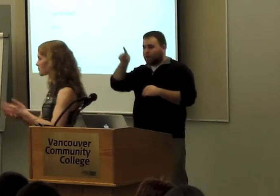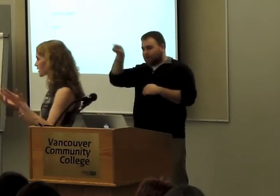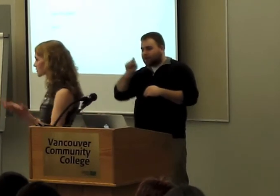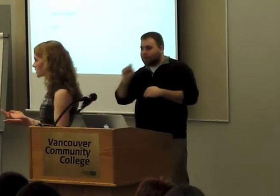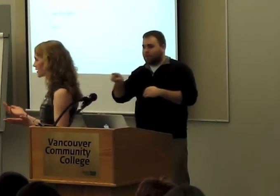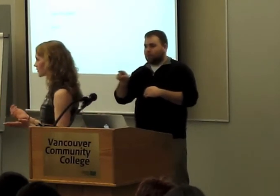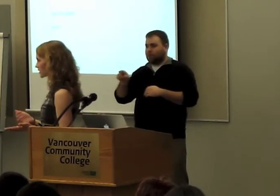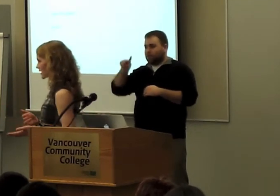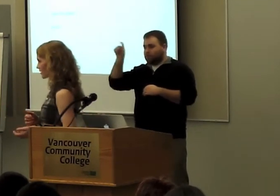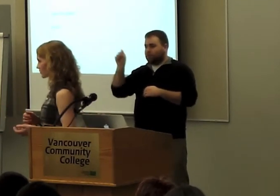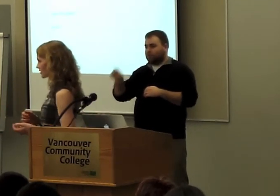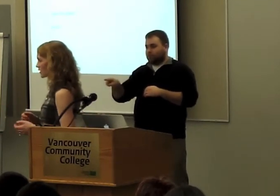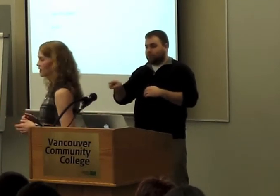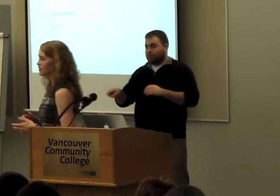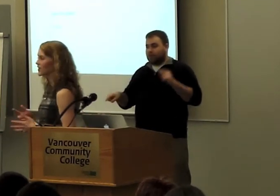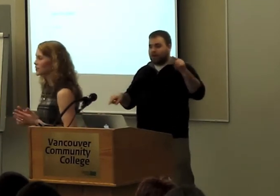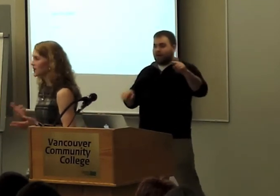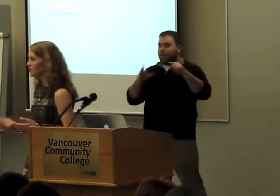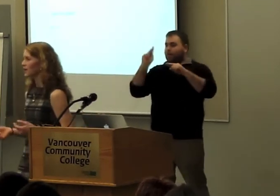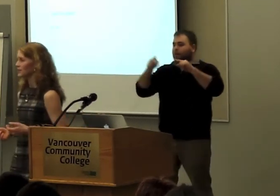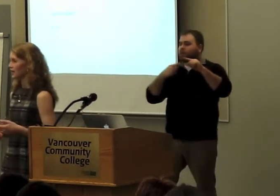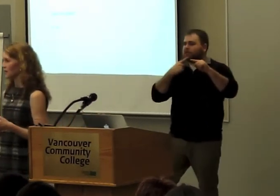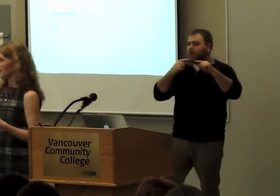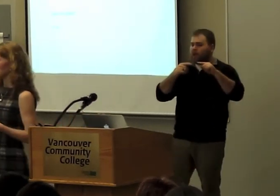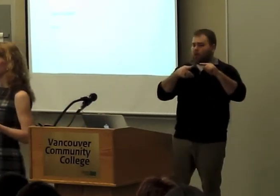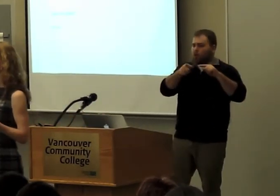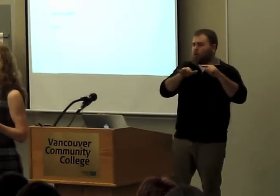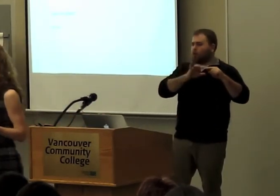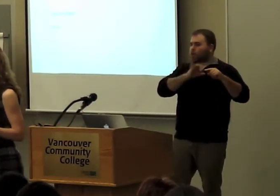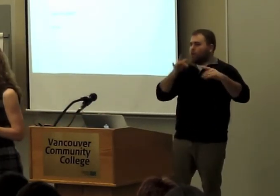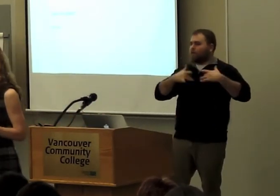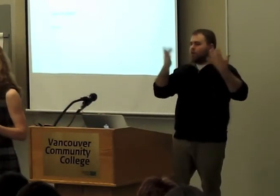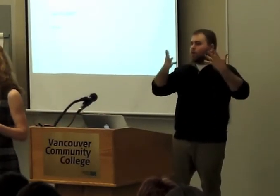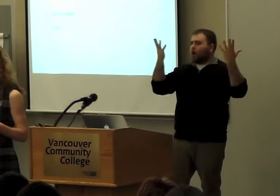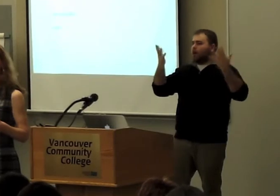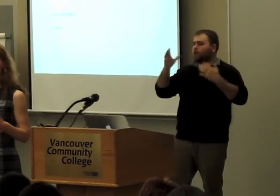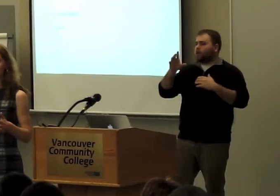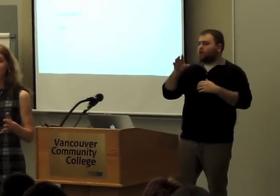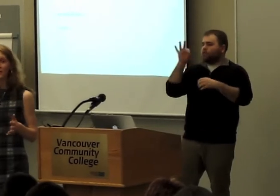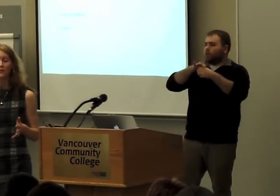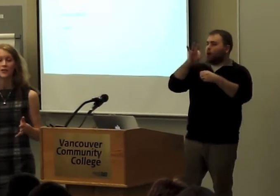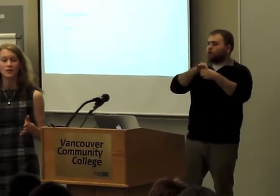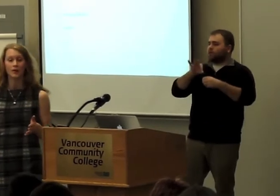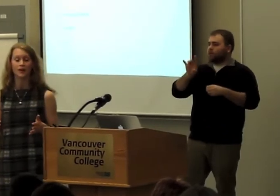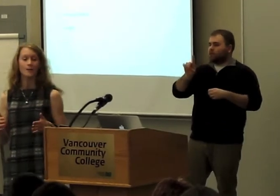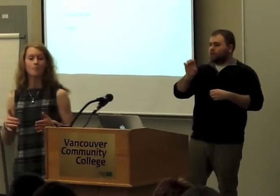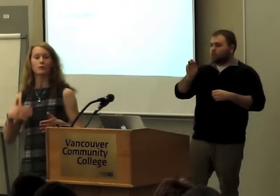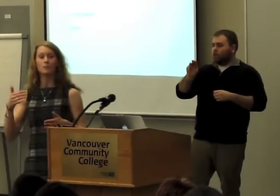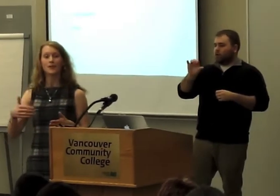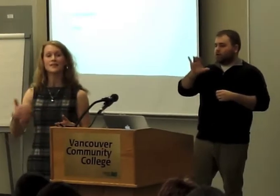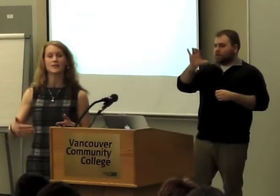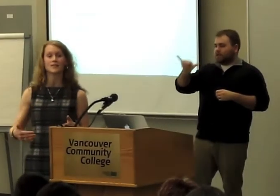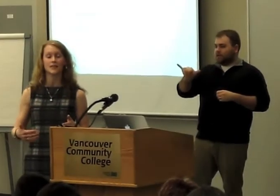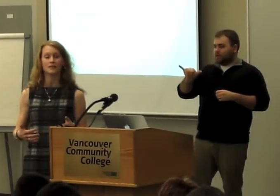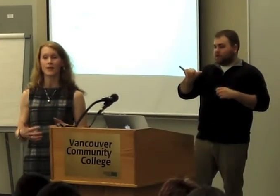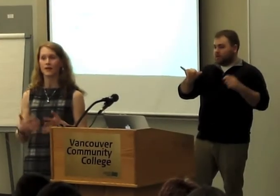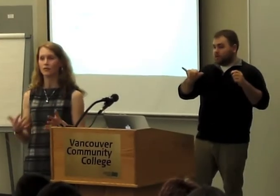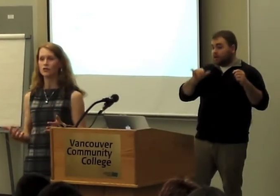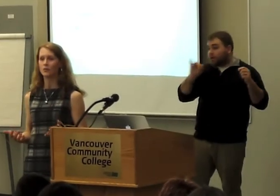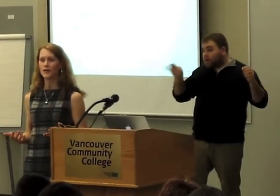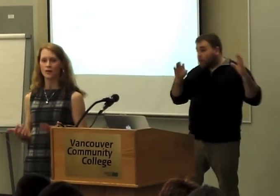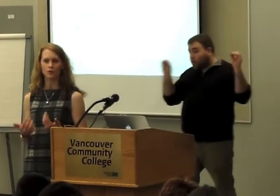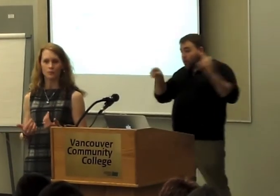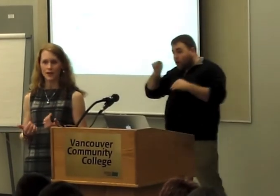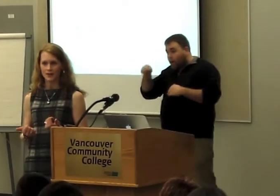able to have the democracy we currently have. So that's one way to talk about it. And they really are quite ingenious. The punctuation mark replaces, in